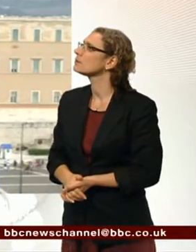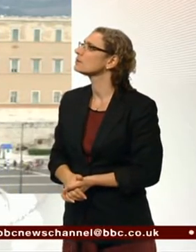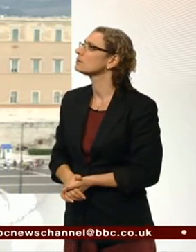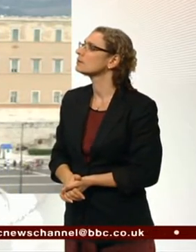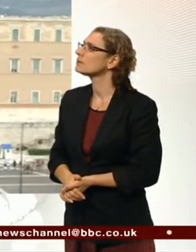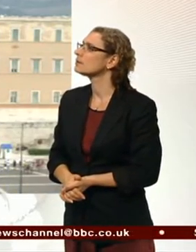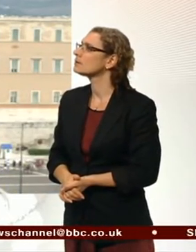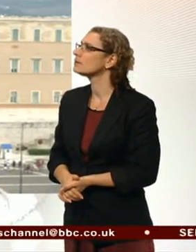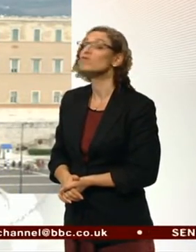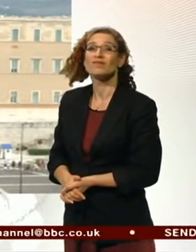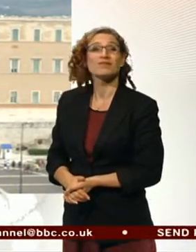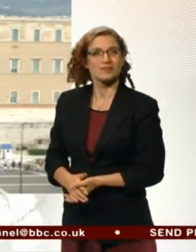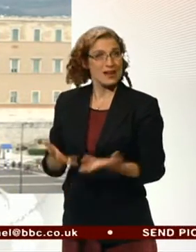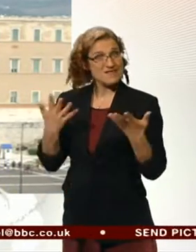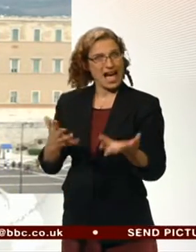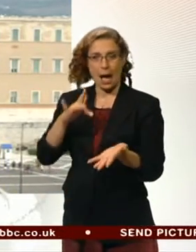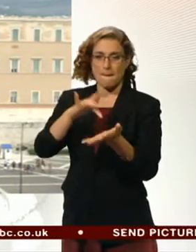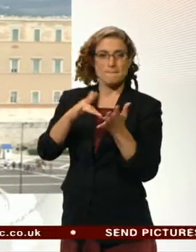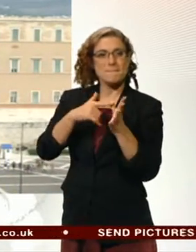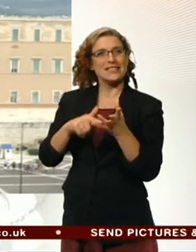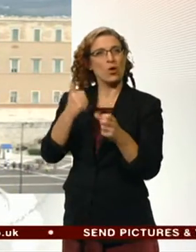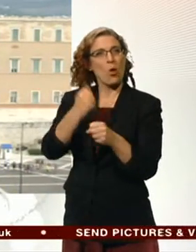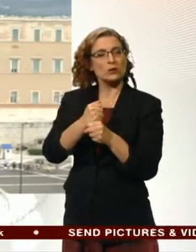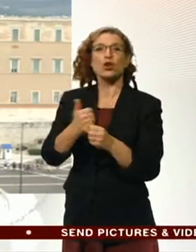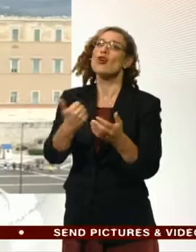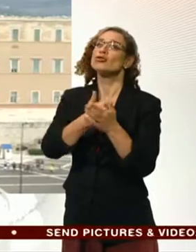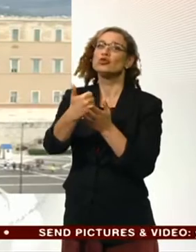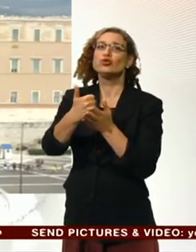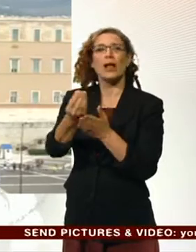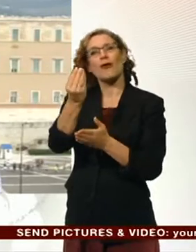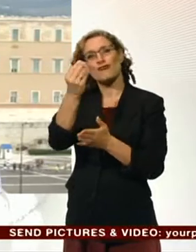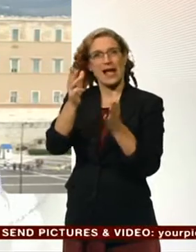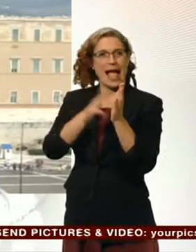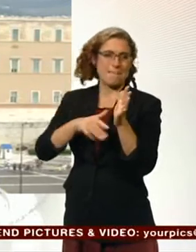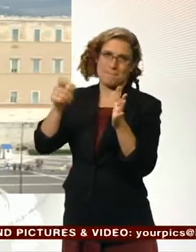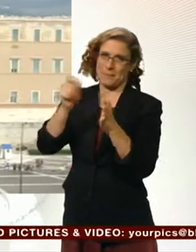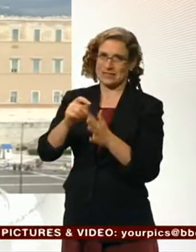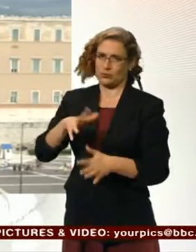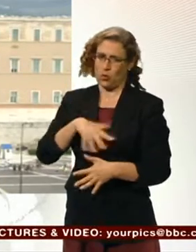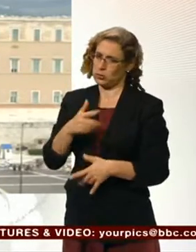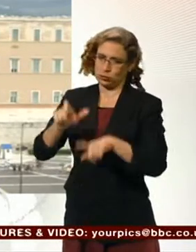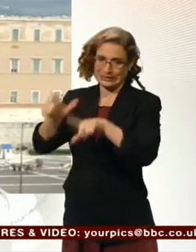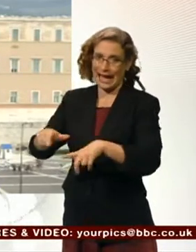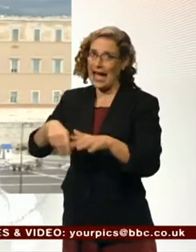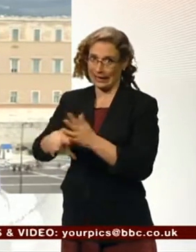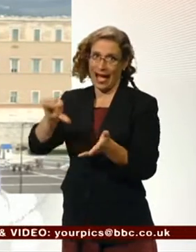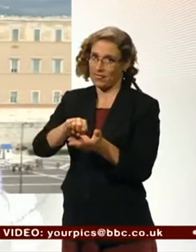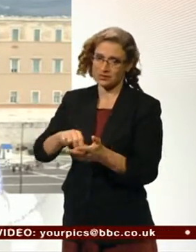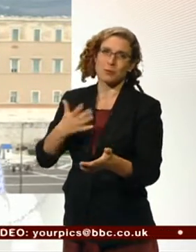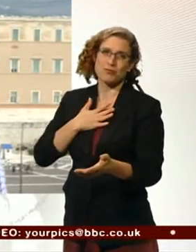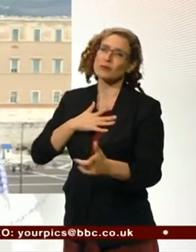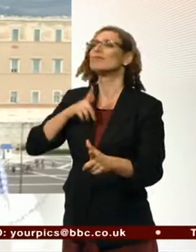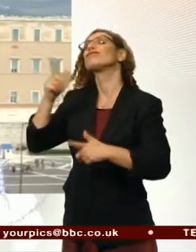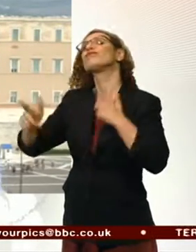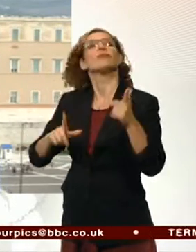Simon, it's the middle of August, not a time when Greeks, let alone Greek MPs, like to stay here in the capital. But stay here, they did, all